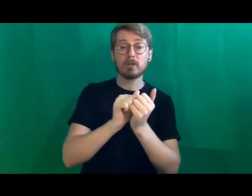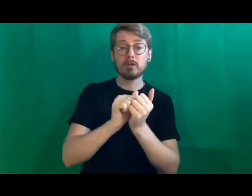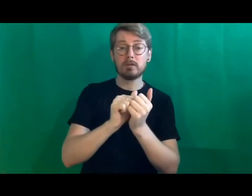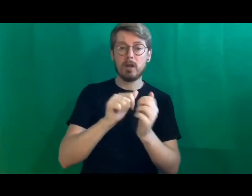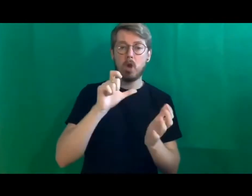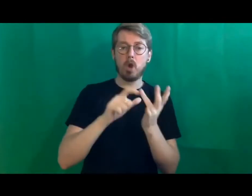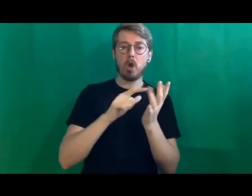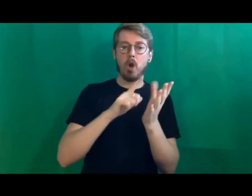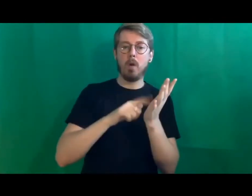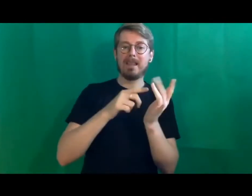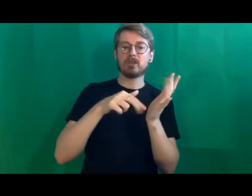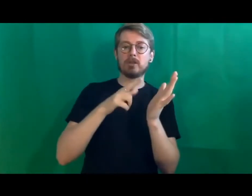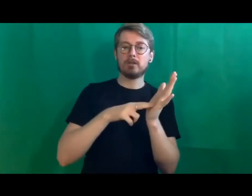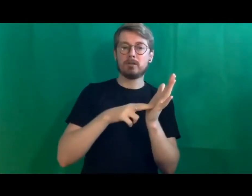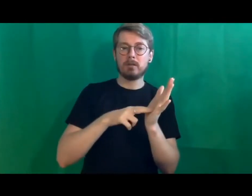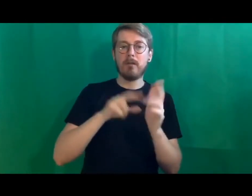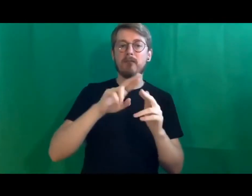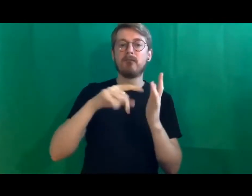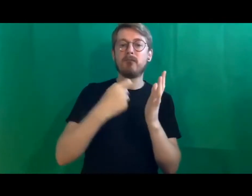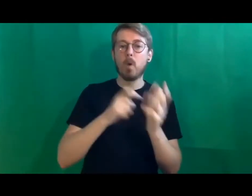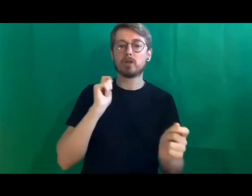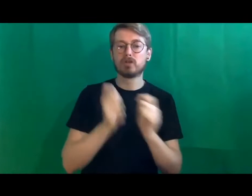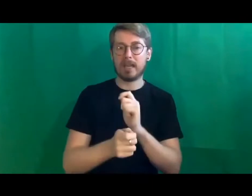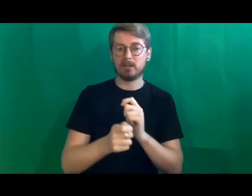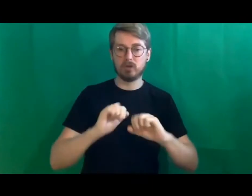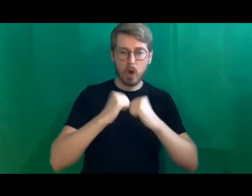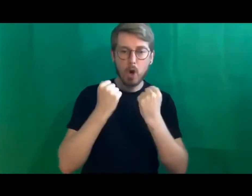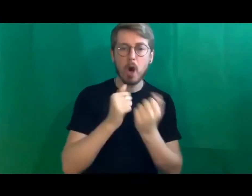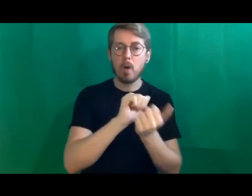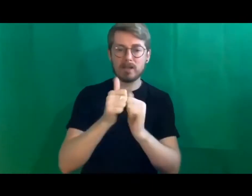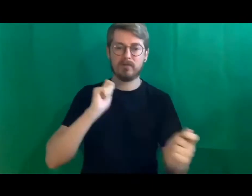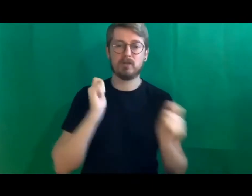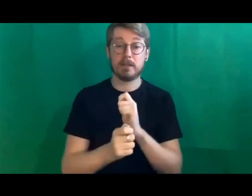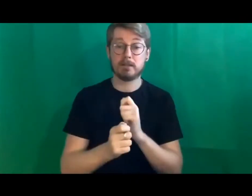and the work involved to get this off the ground has been immense.